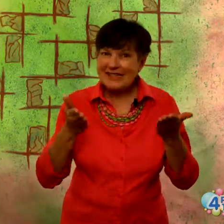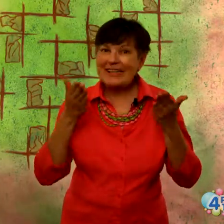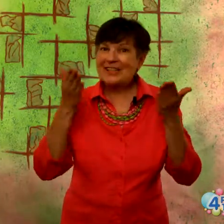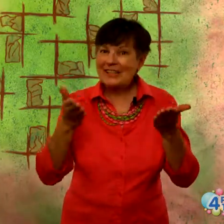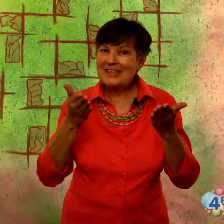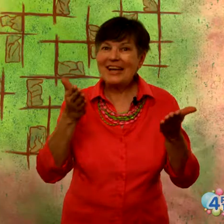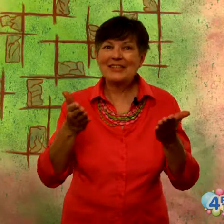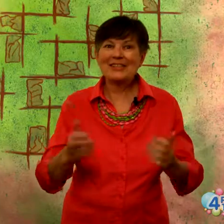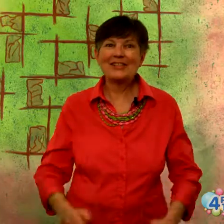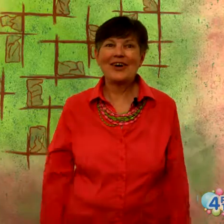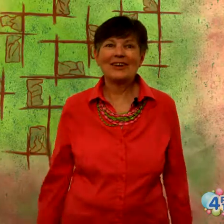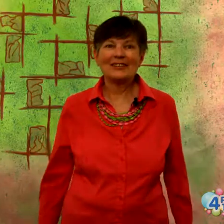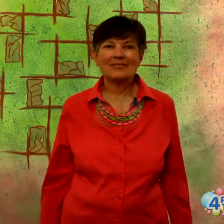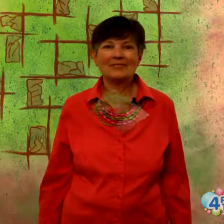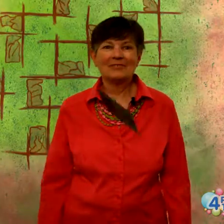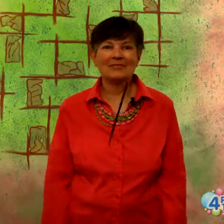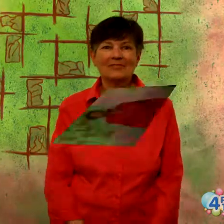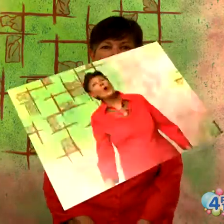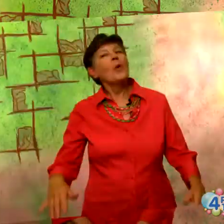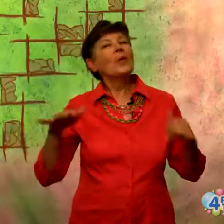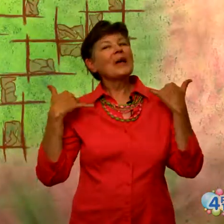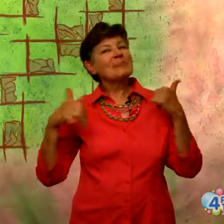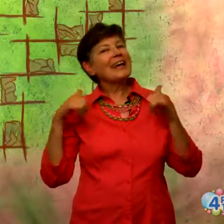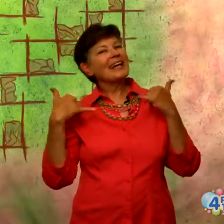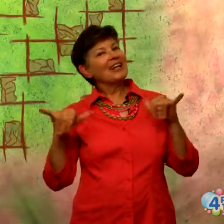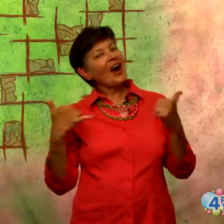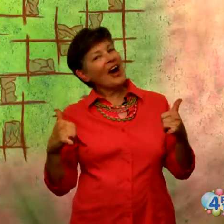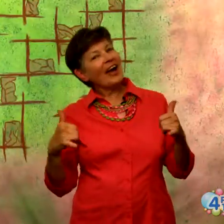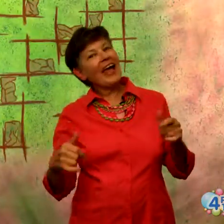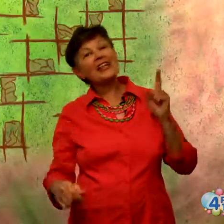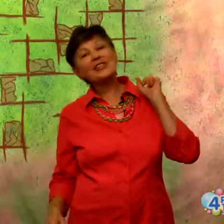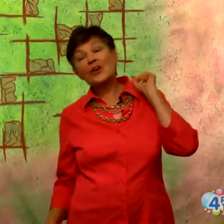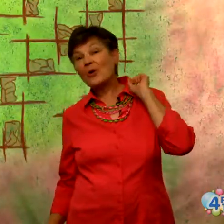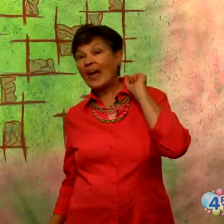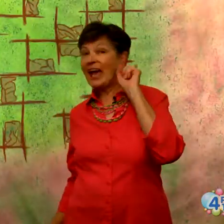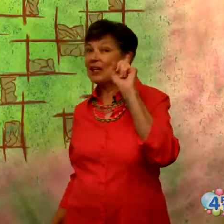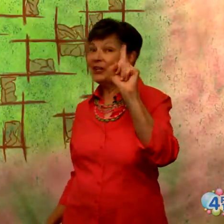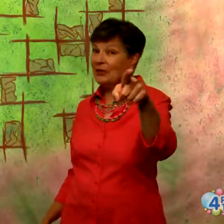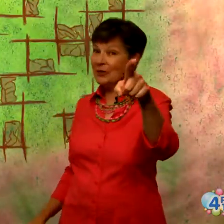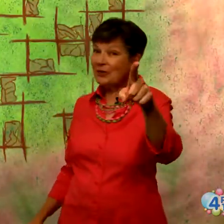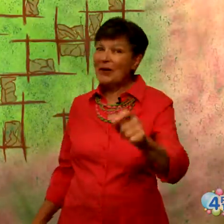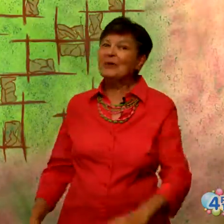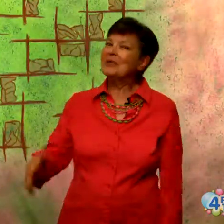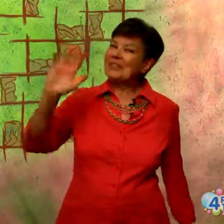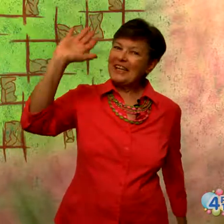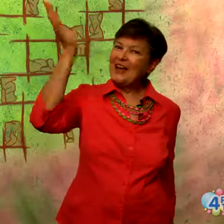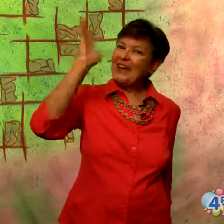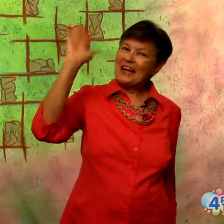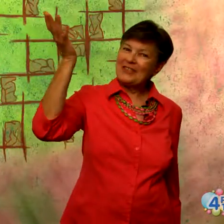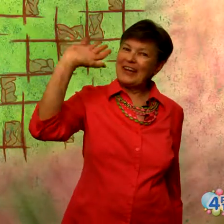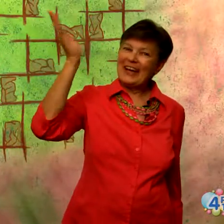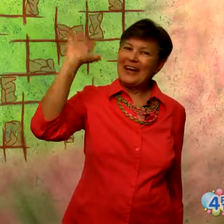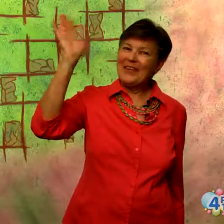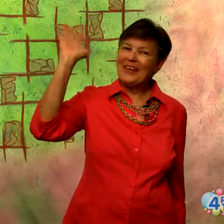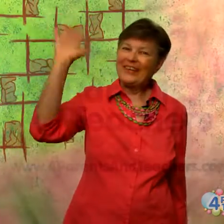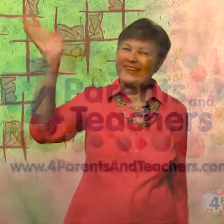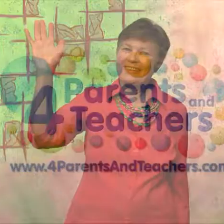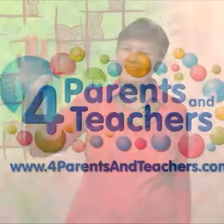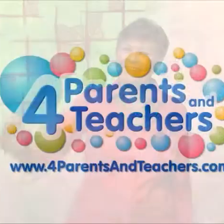sings and signs the song. We play along and so can you. We'll see you on the next video. Play, play,